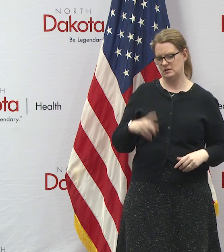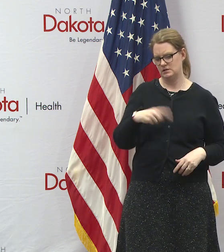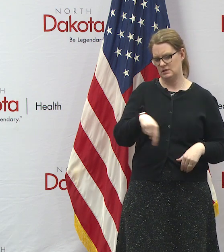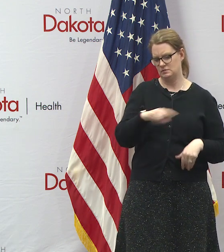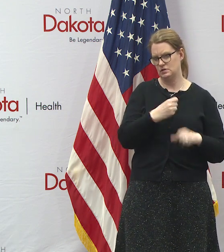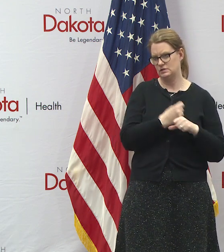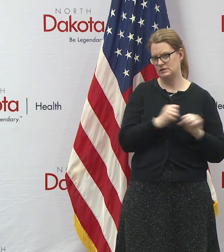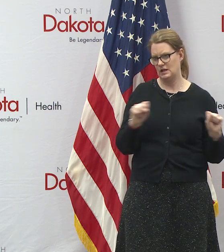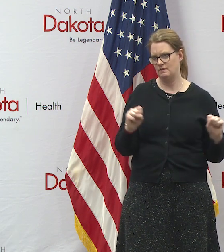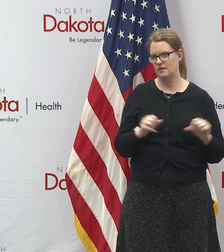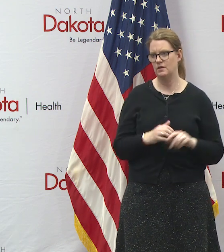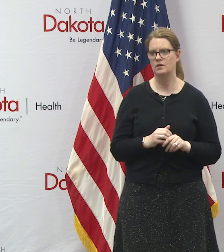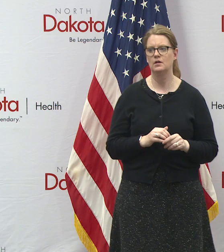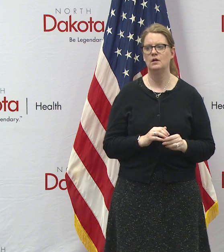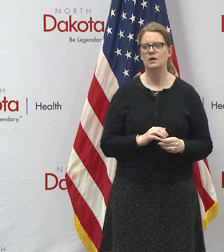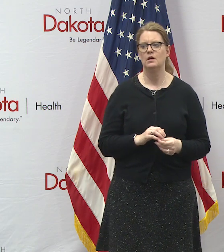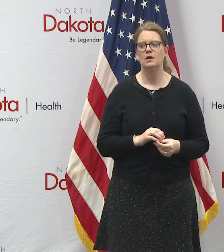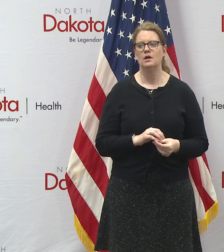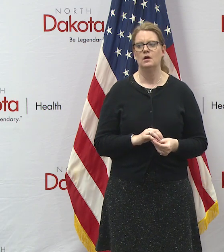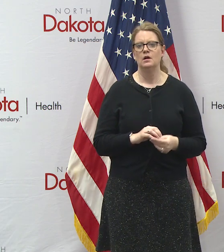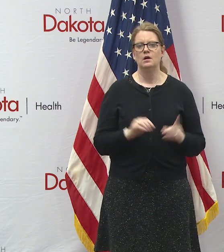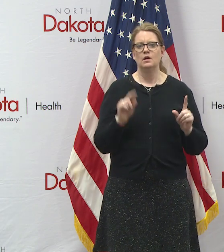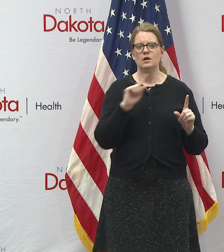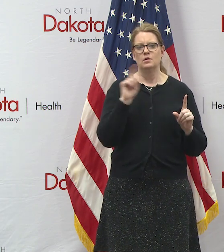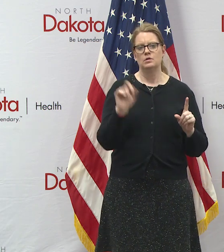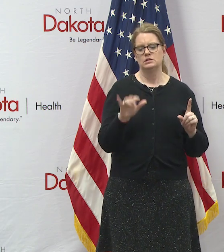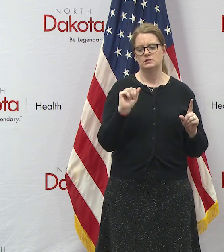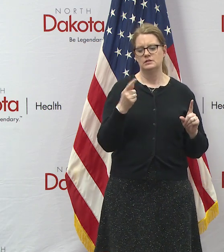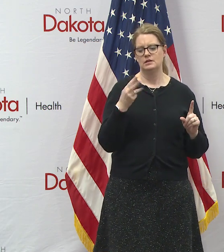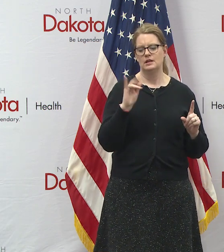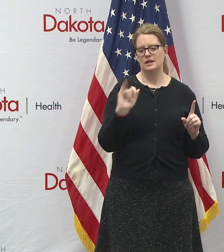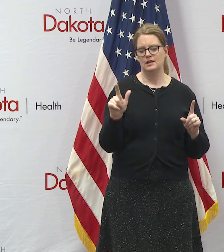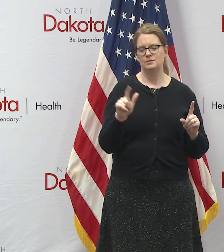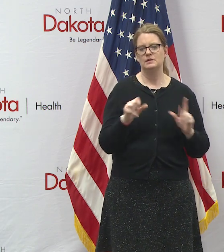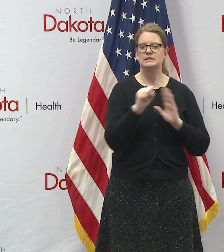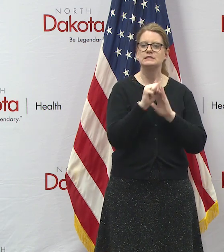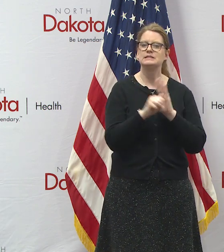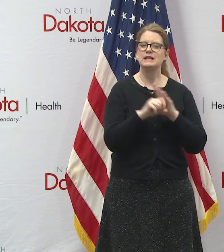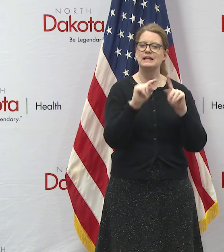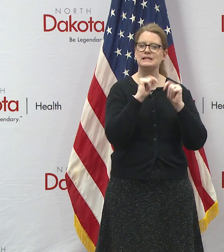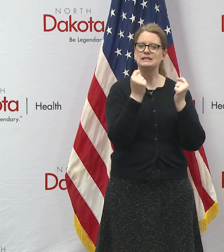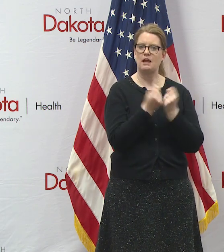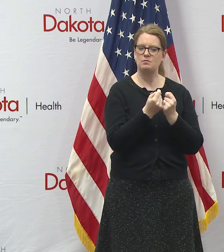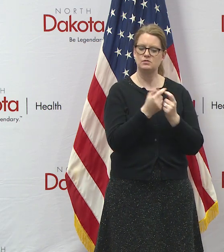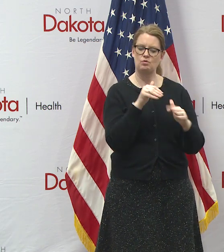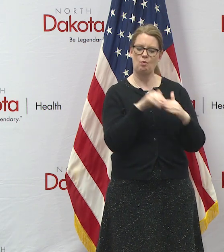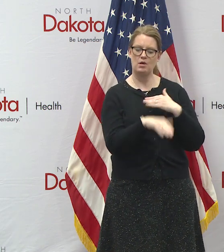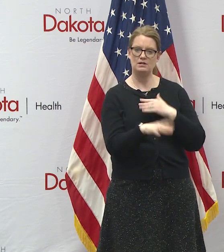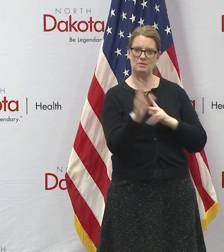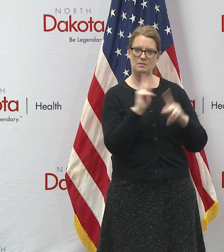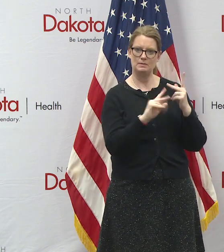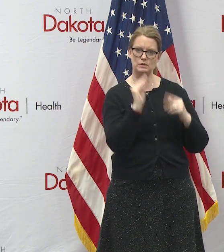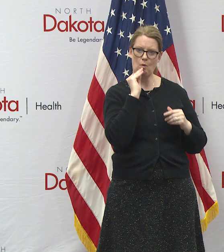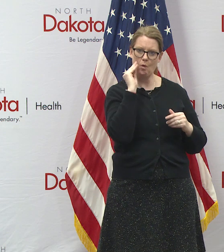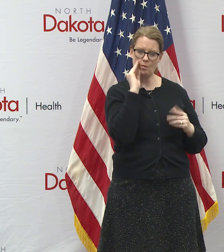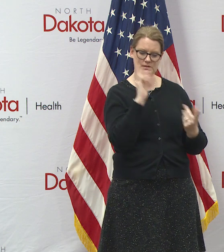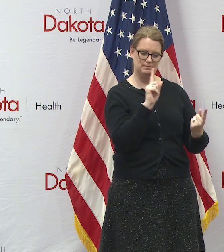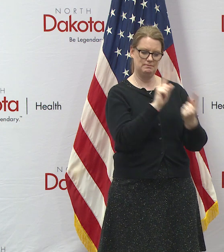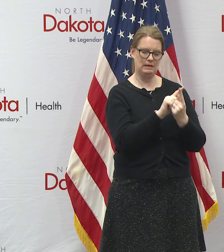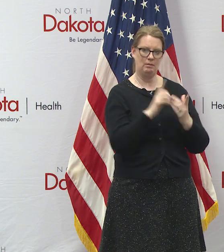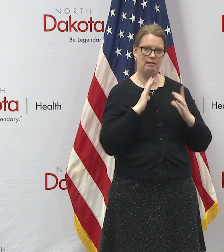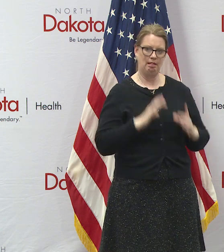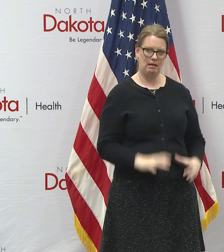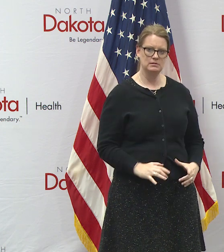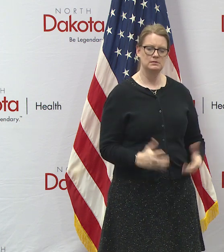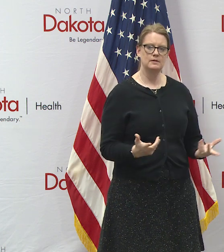a question from april bongartner was with state team members going into people's home to meet with clients um